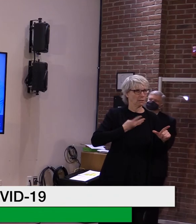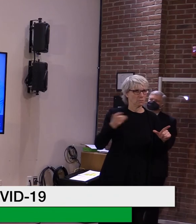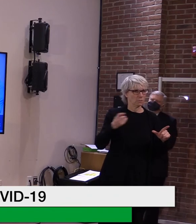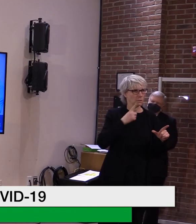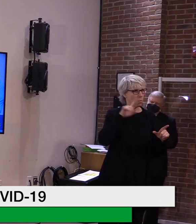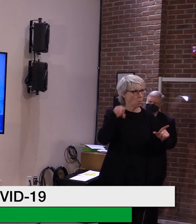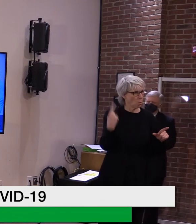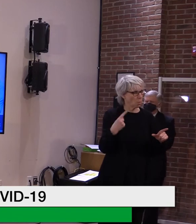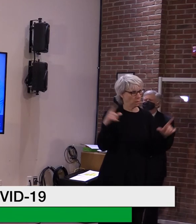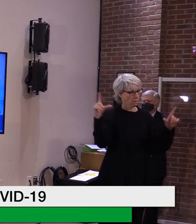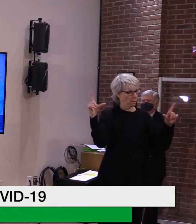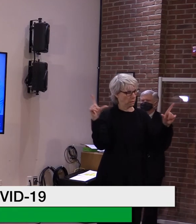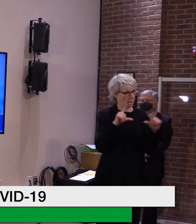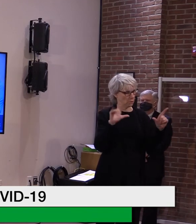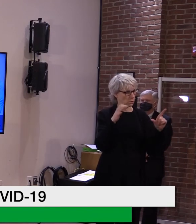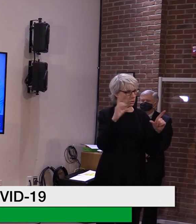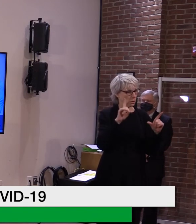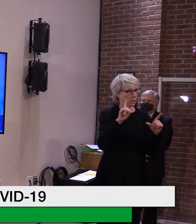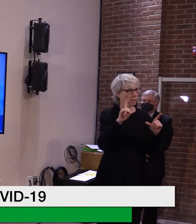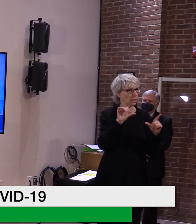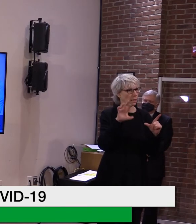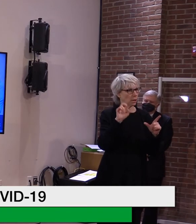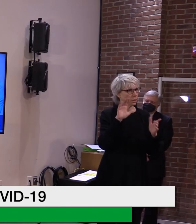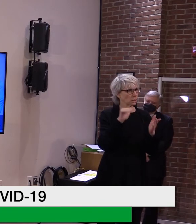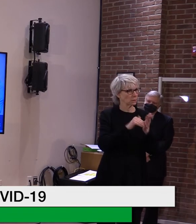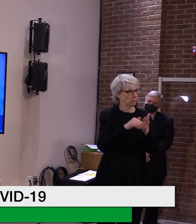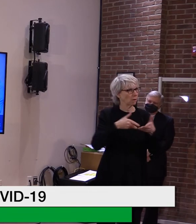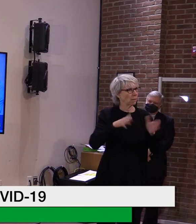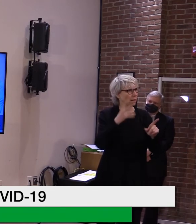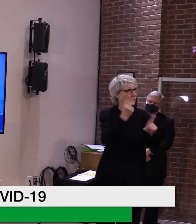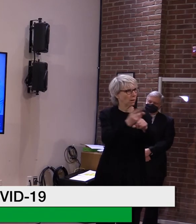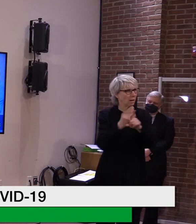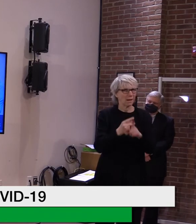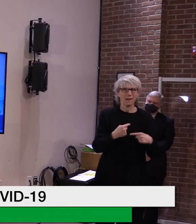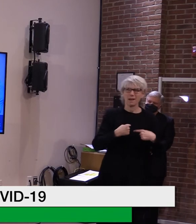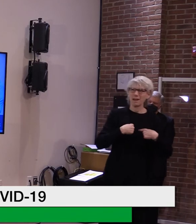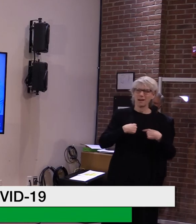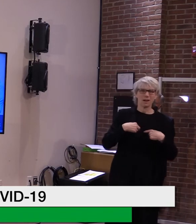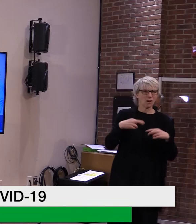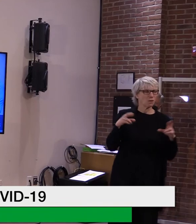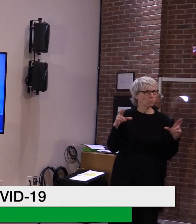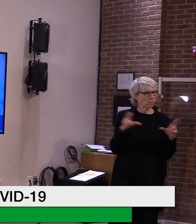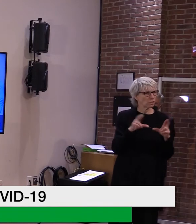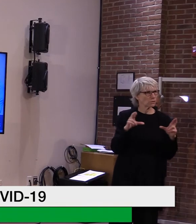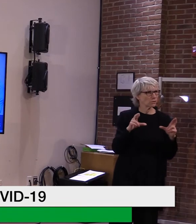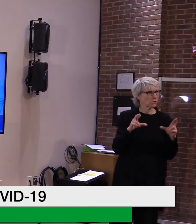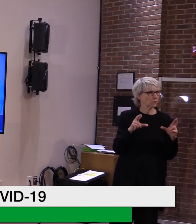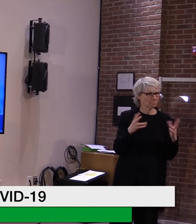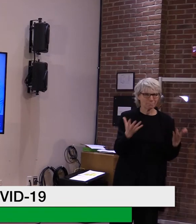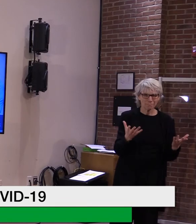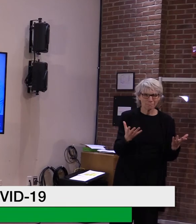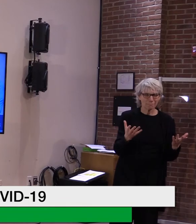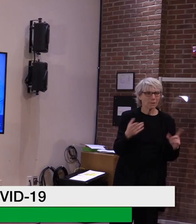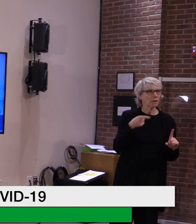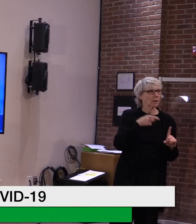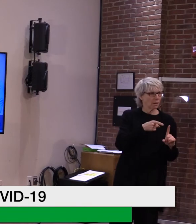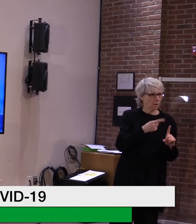for vaccines. One of these child care providers, uh, serves a family, uh,